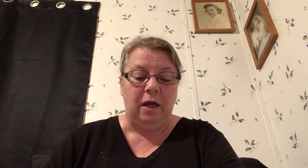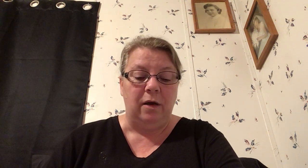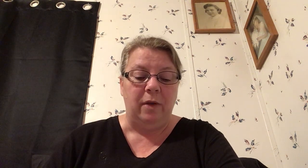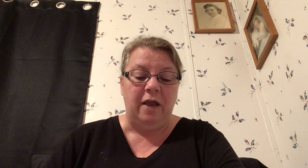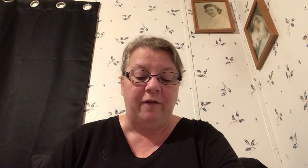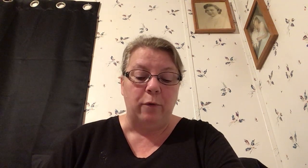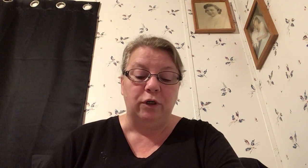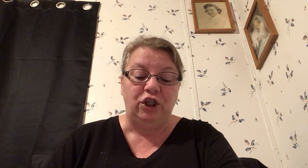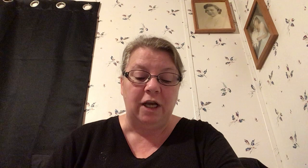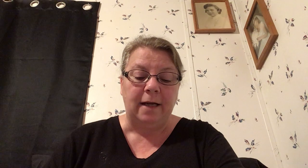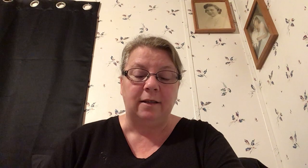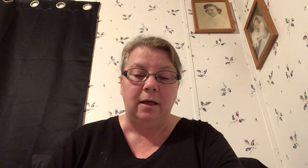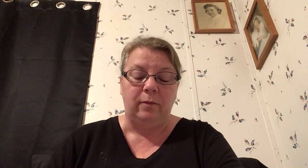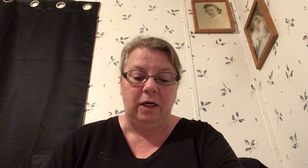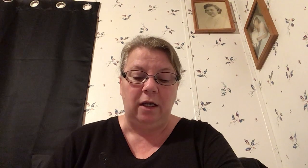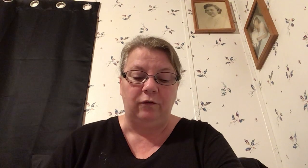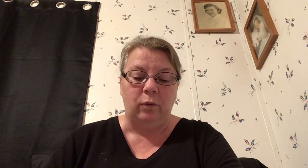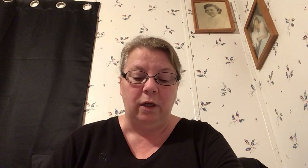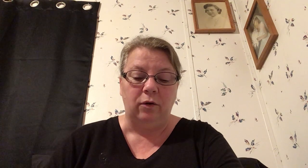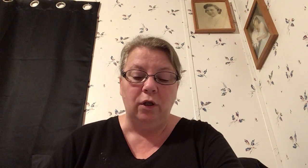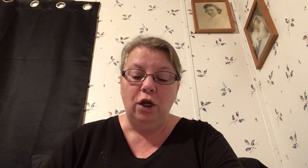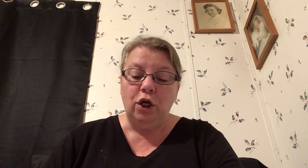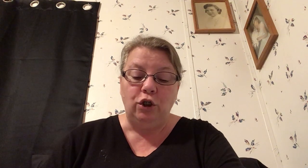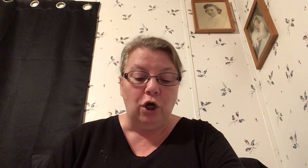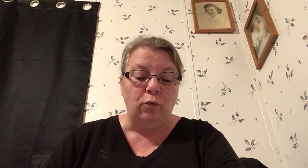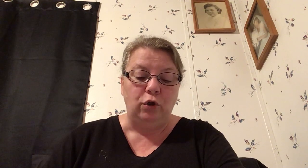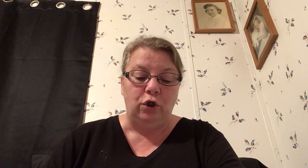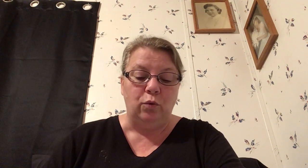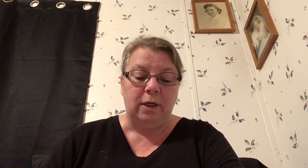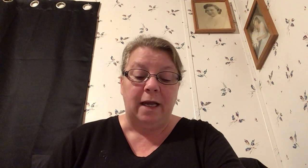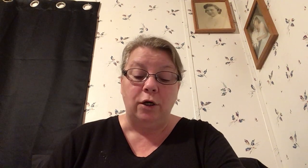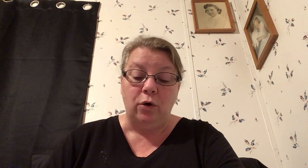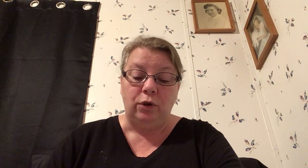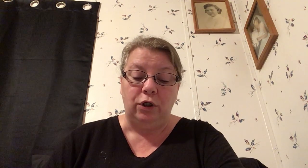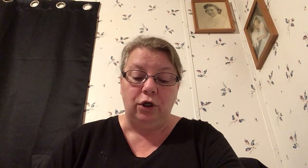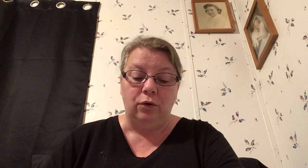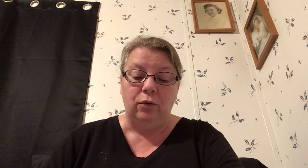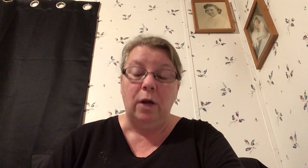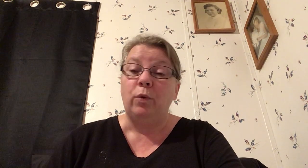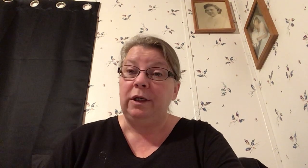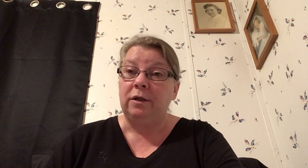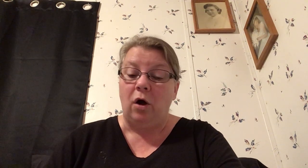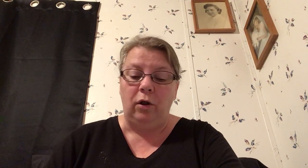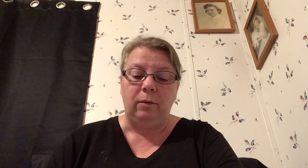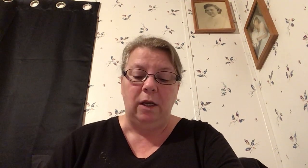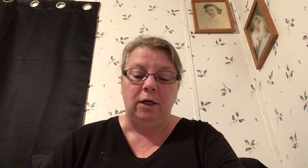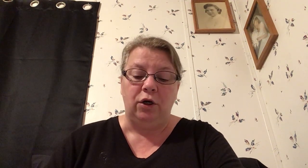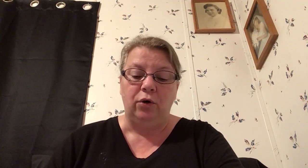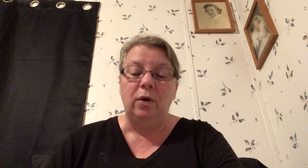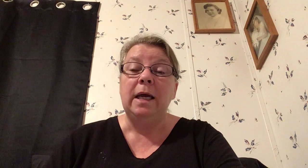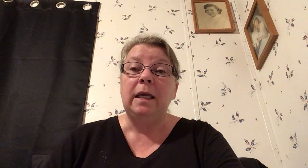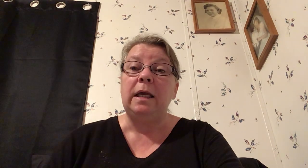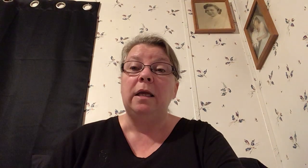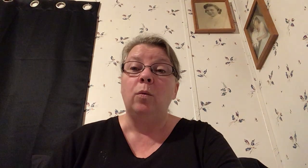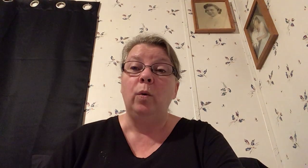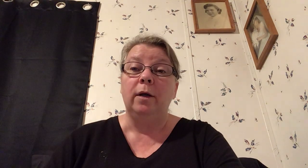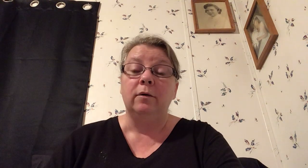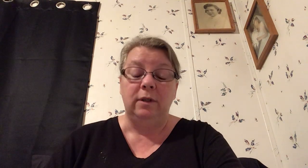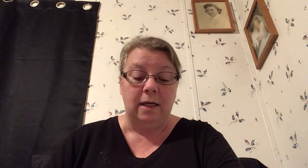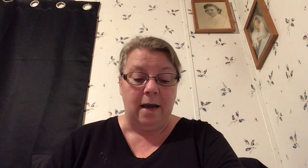him if I reject him in his will don't do what I know to do and what he's calling me to do he will deny